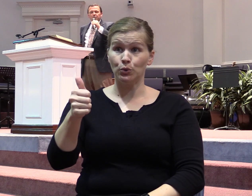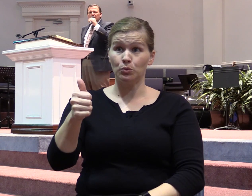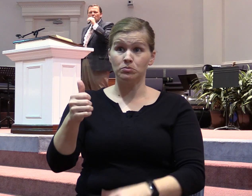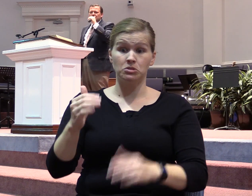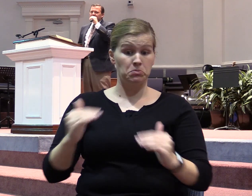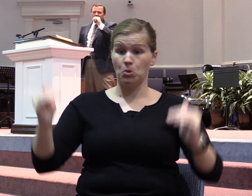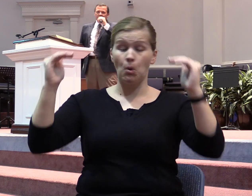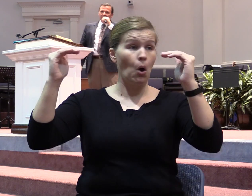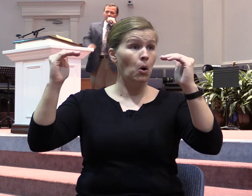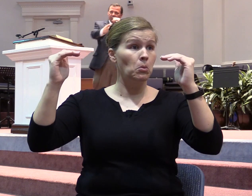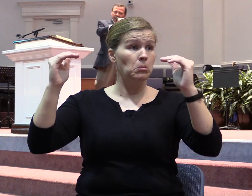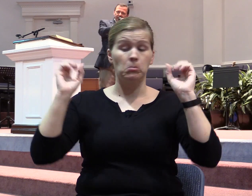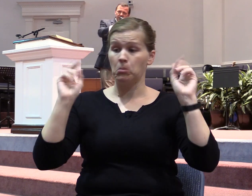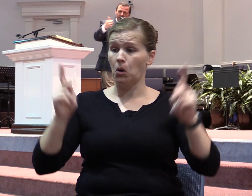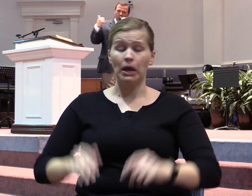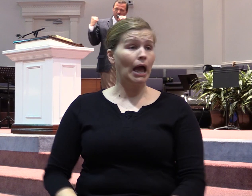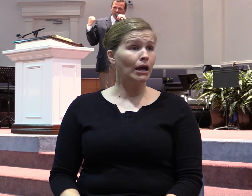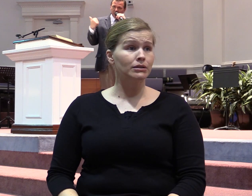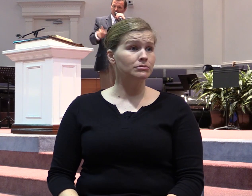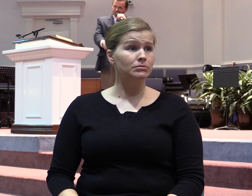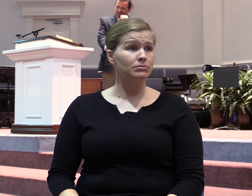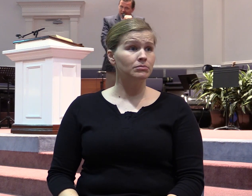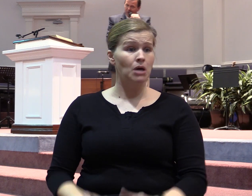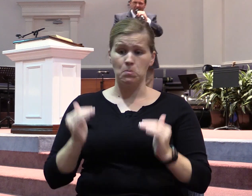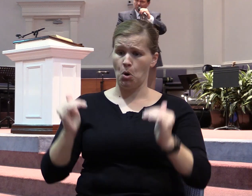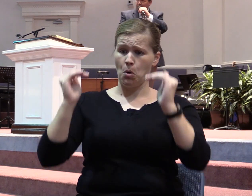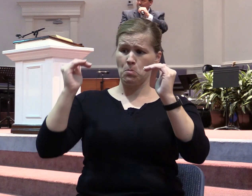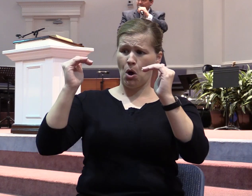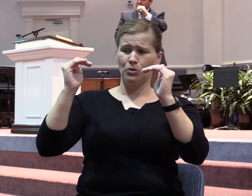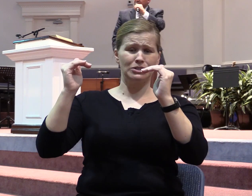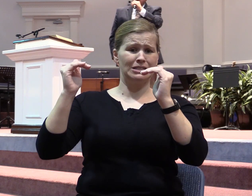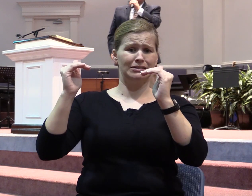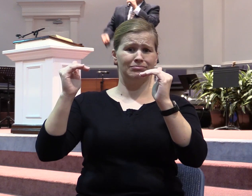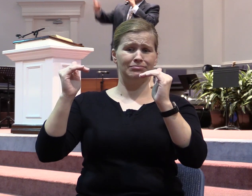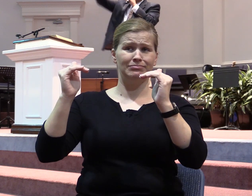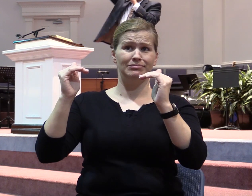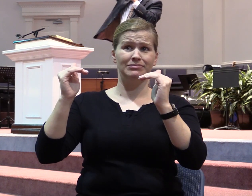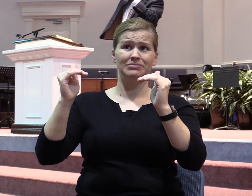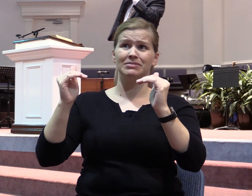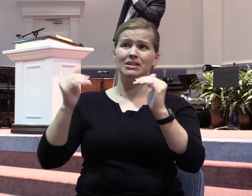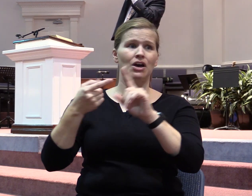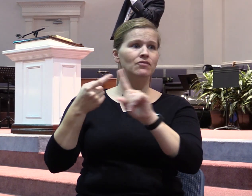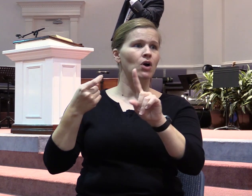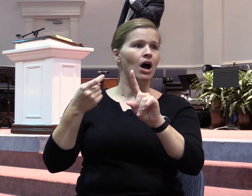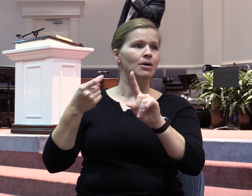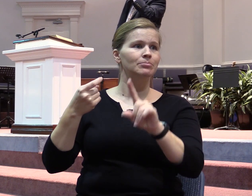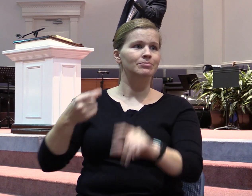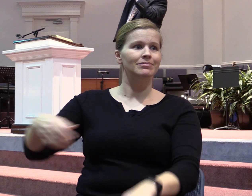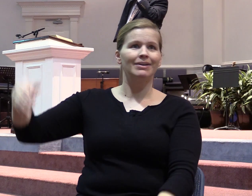Promotion doesn't come from the east and the west or the south. That's what the Bible says. Promotion comes from the north. Promotion comes